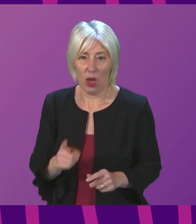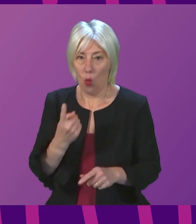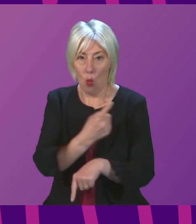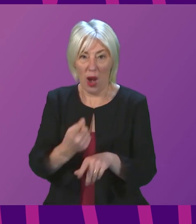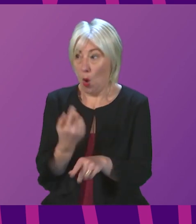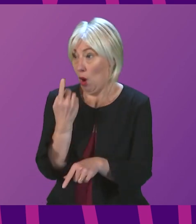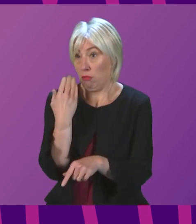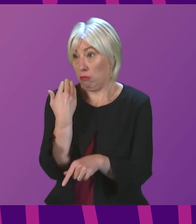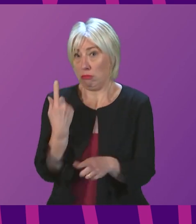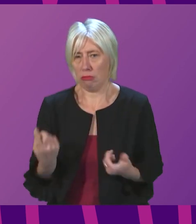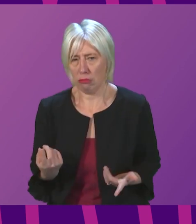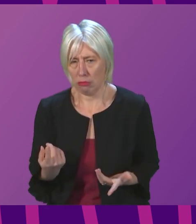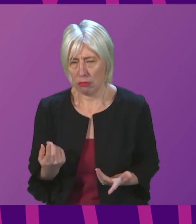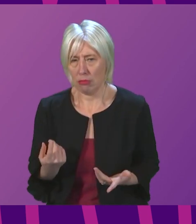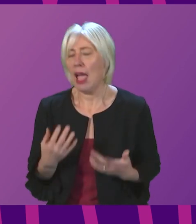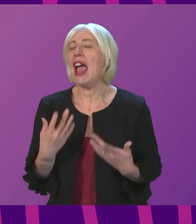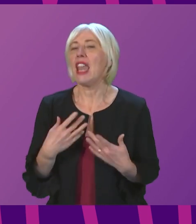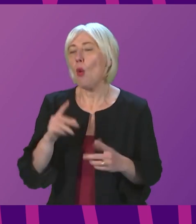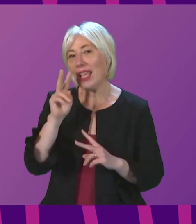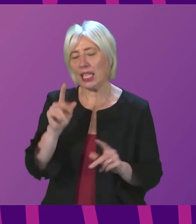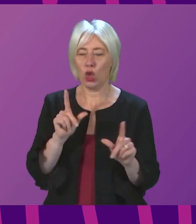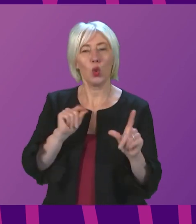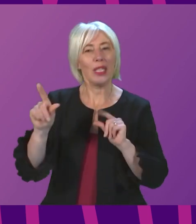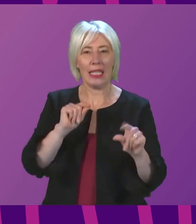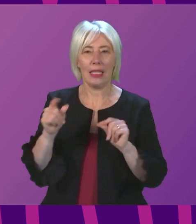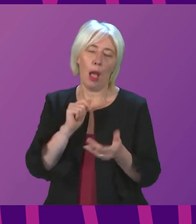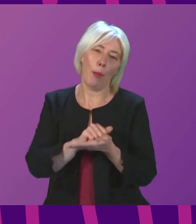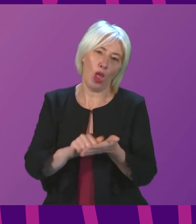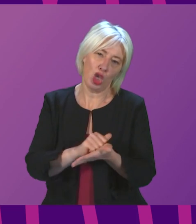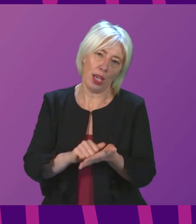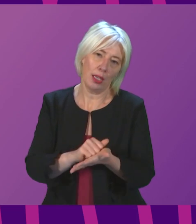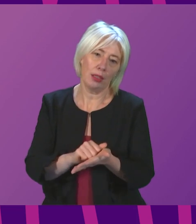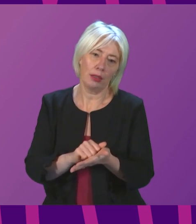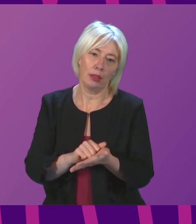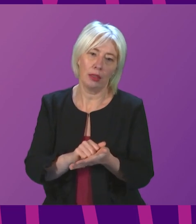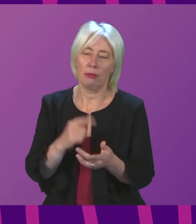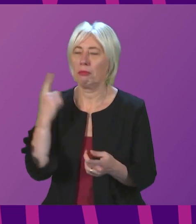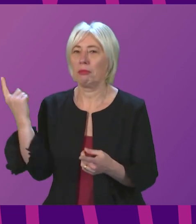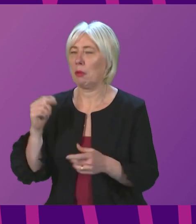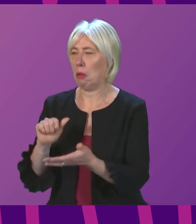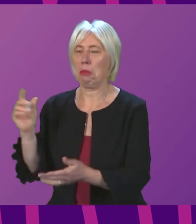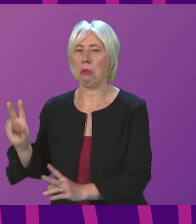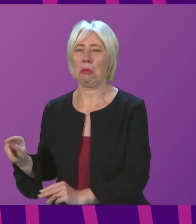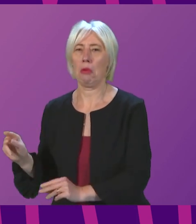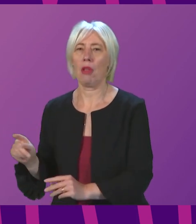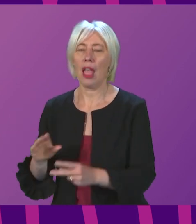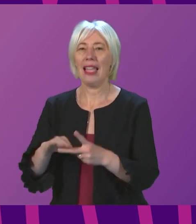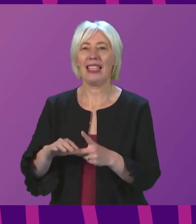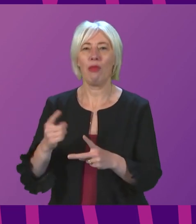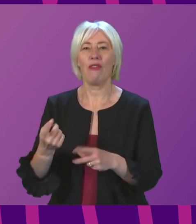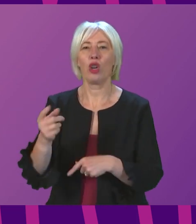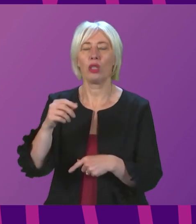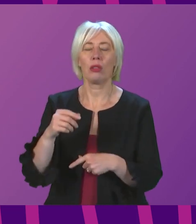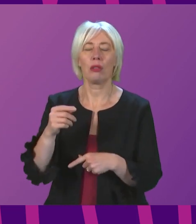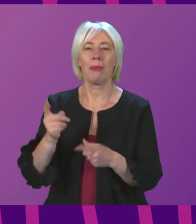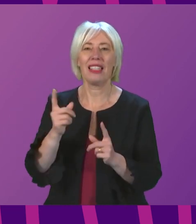hour ago. I understand he's now tweeted an apology. Well, the Deputy First Minister is asking me to